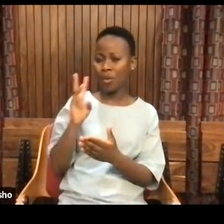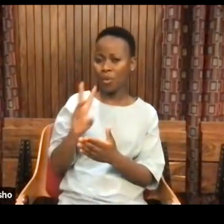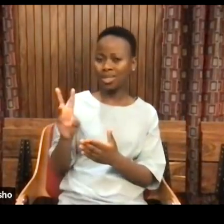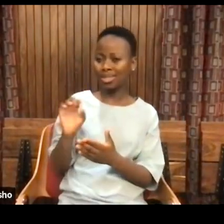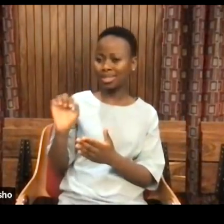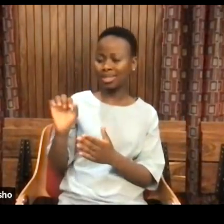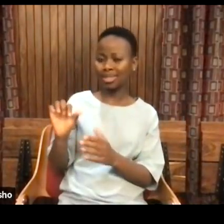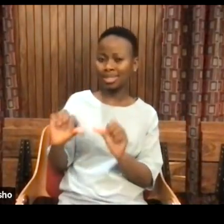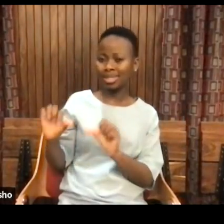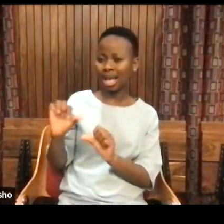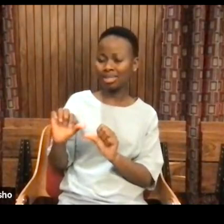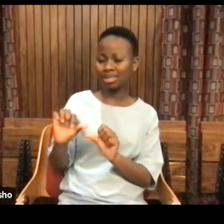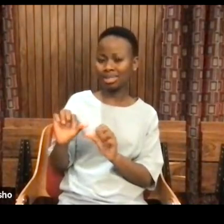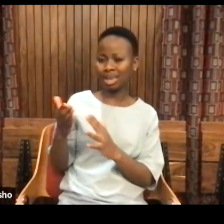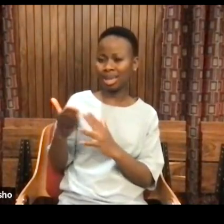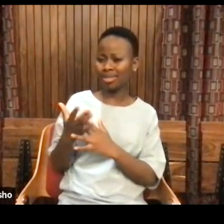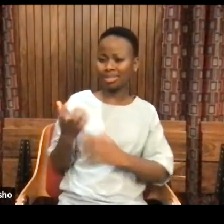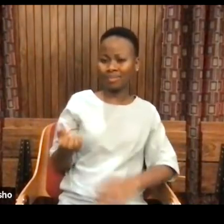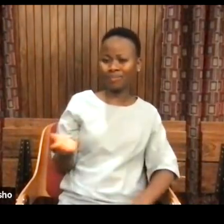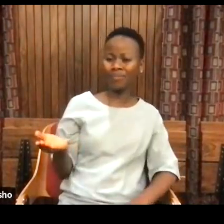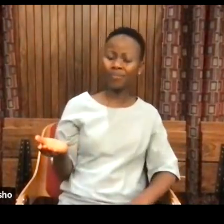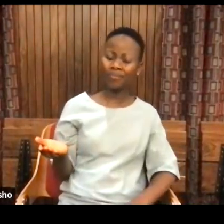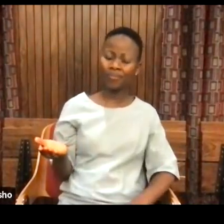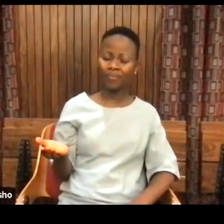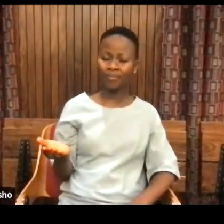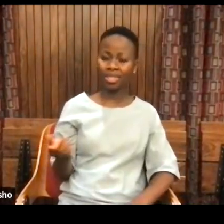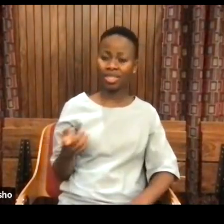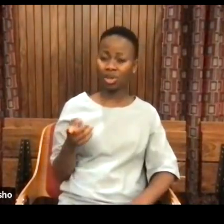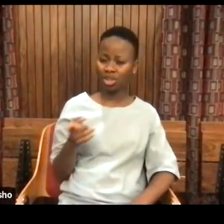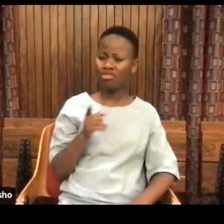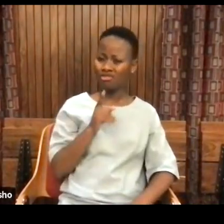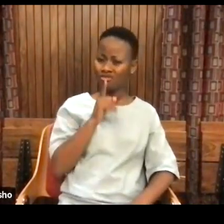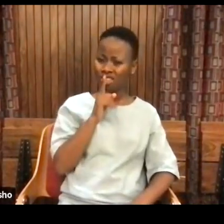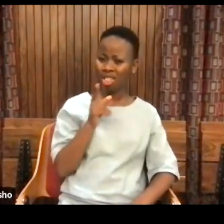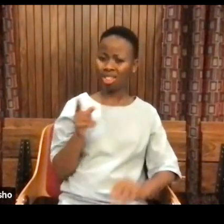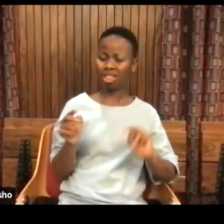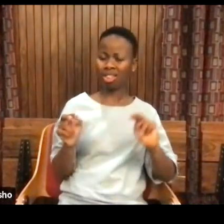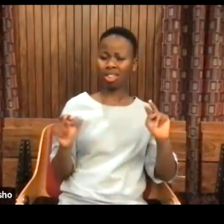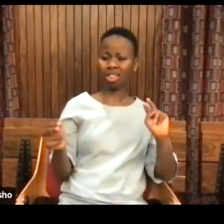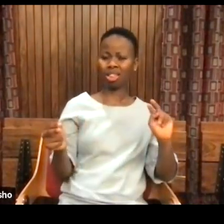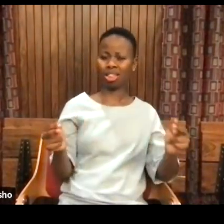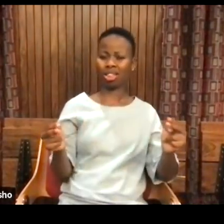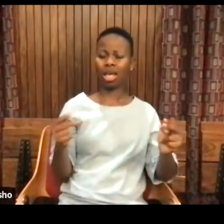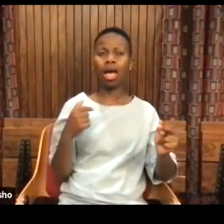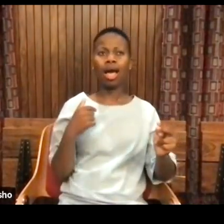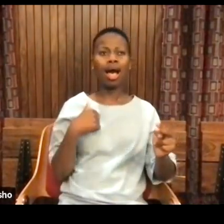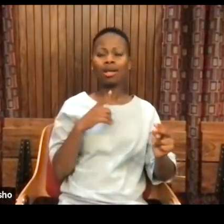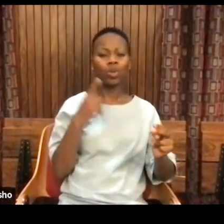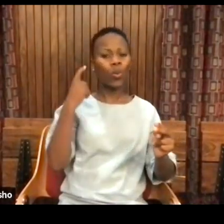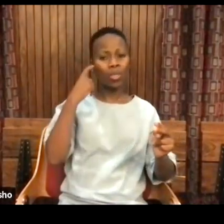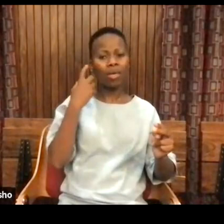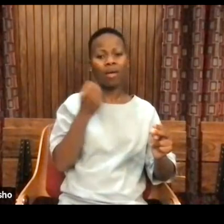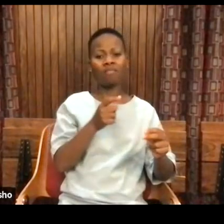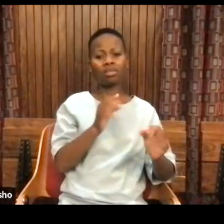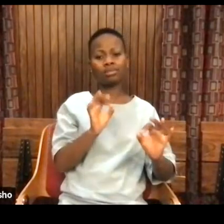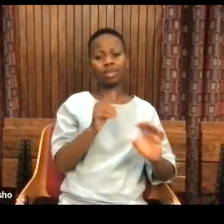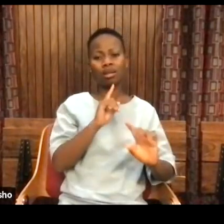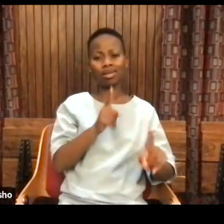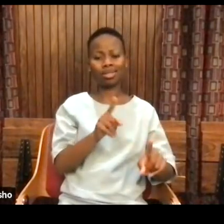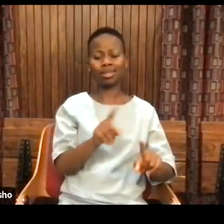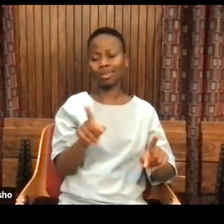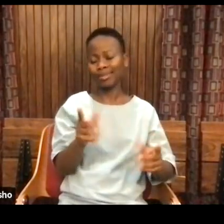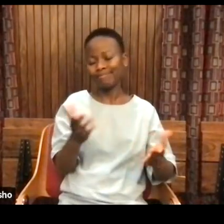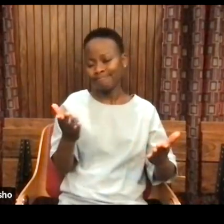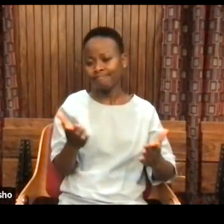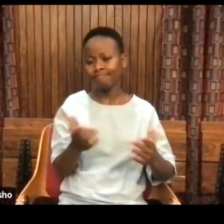you know, and, and I think it's a real tension. I don't think there's a right answer. I think it's an actual tension. how do you think we we navigate?